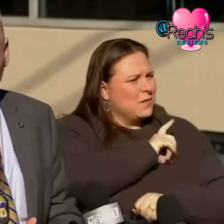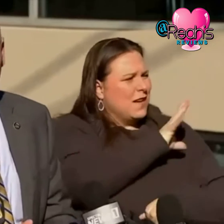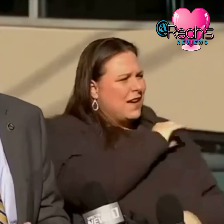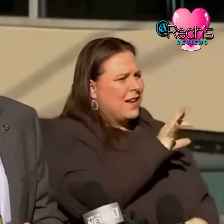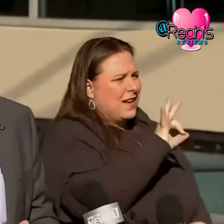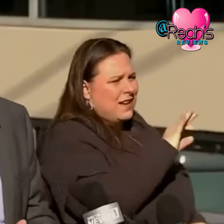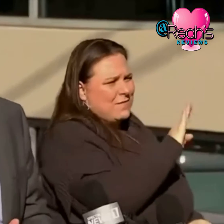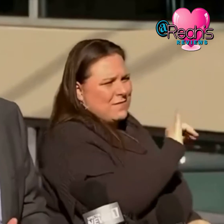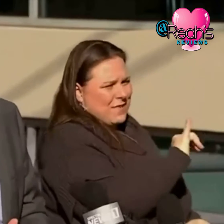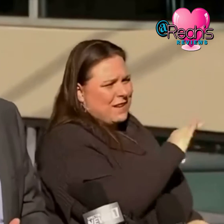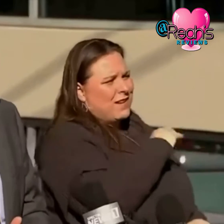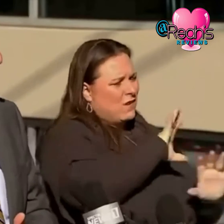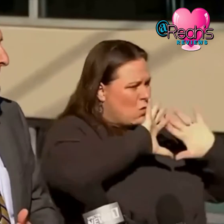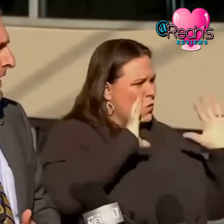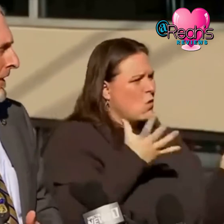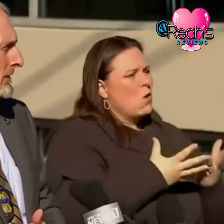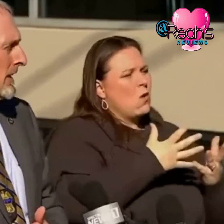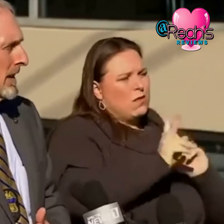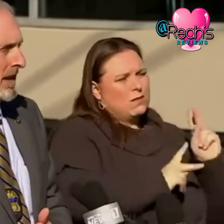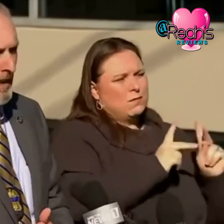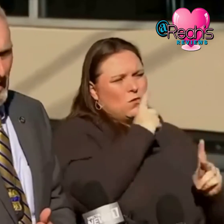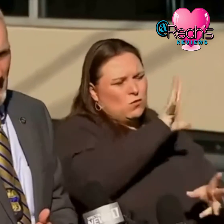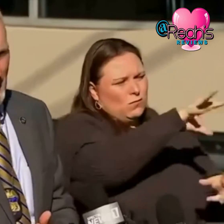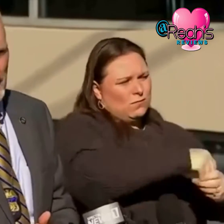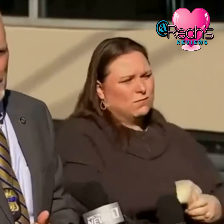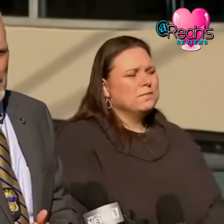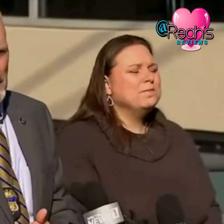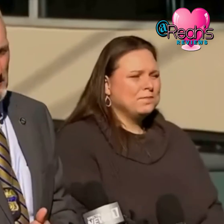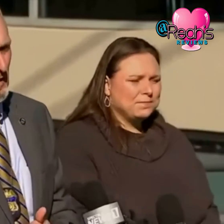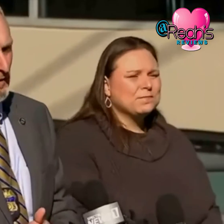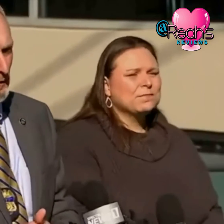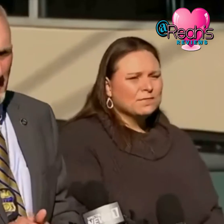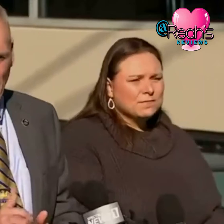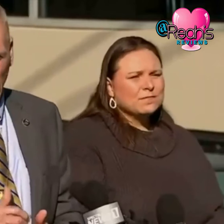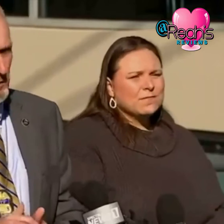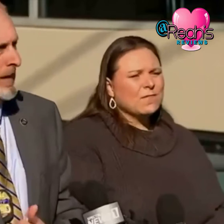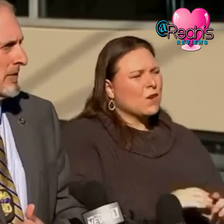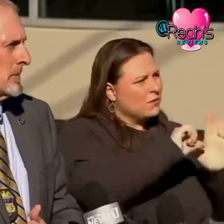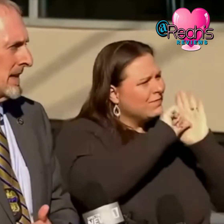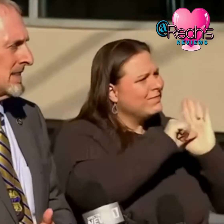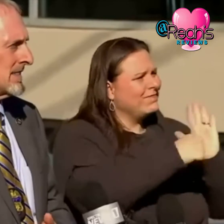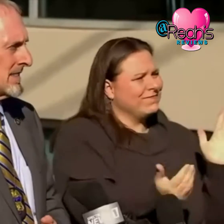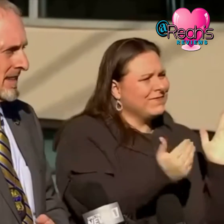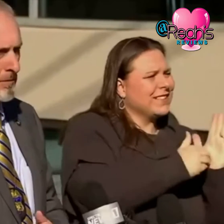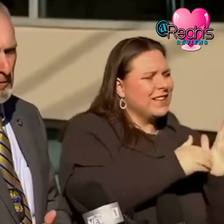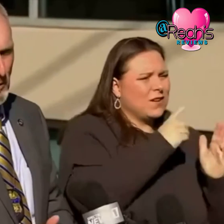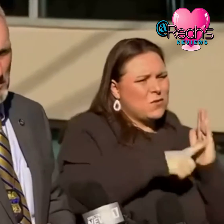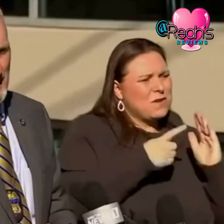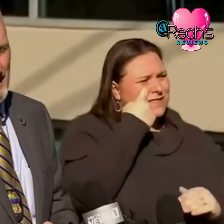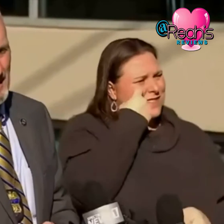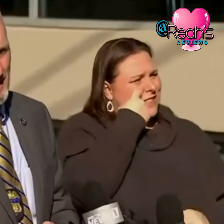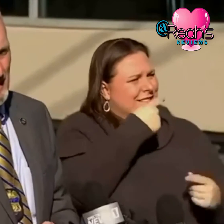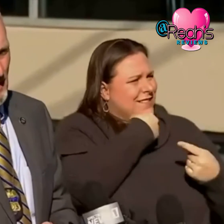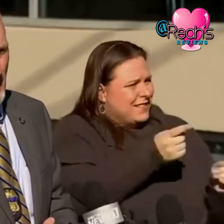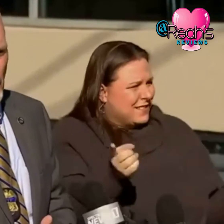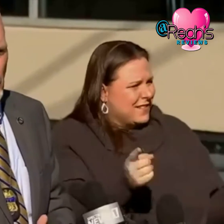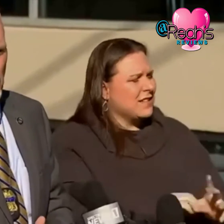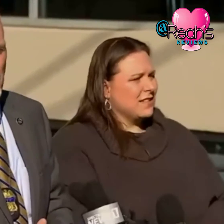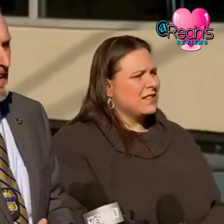as the fbi and all agencies involved just to reiterate what everybody has said before me